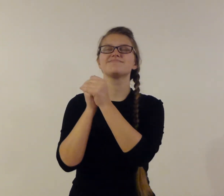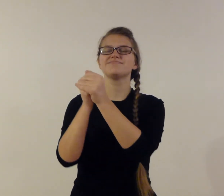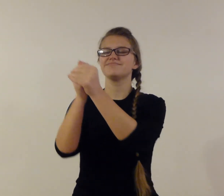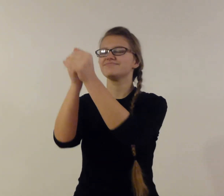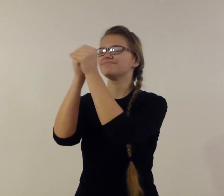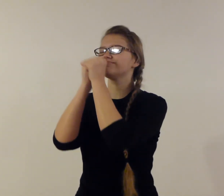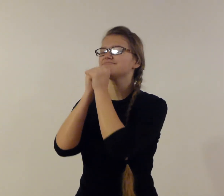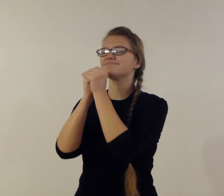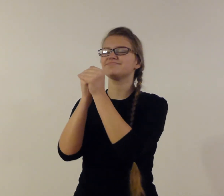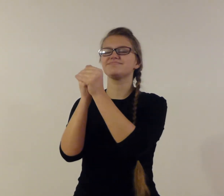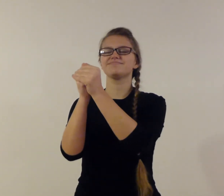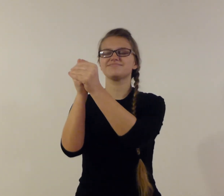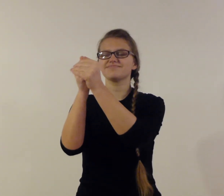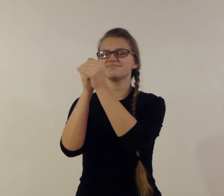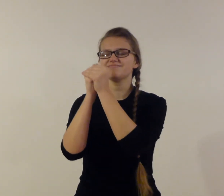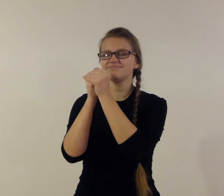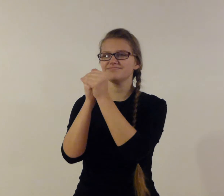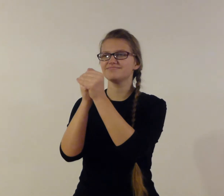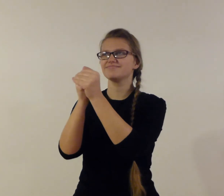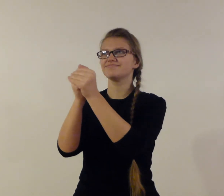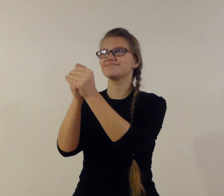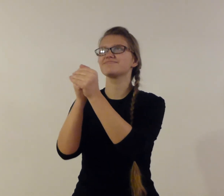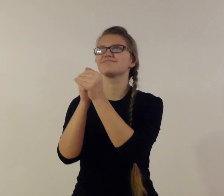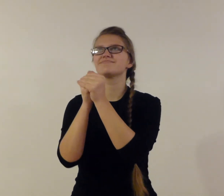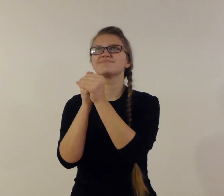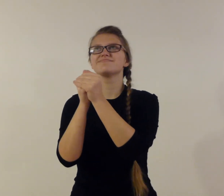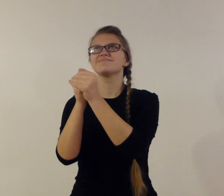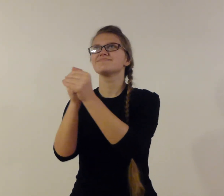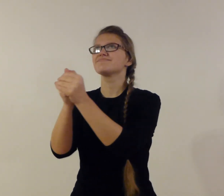Our God is greater God